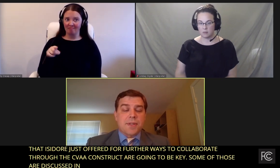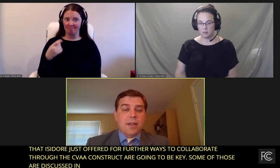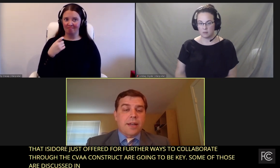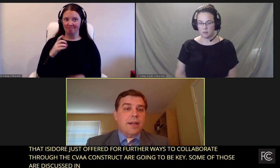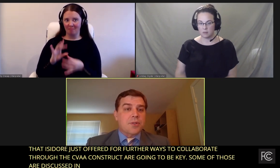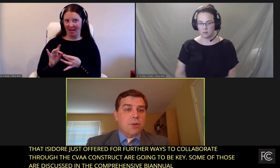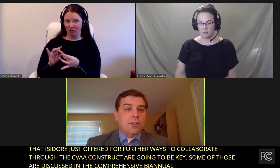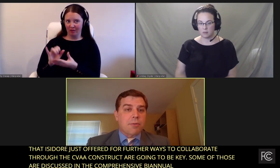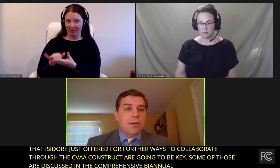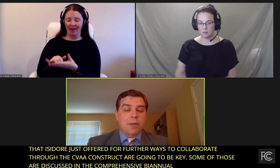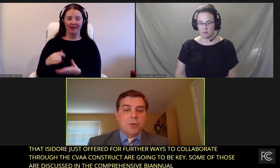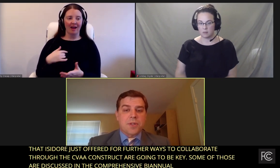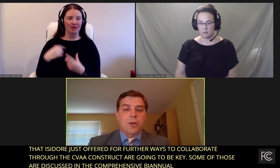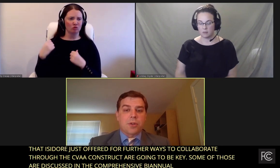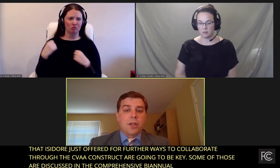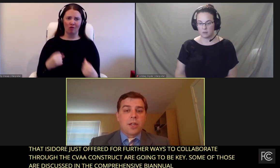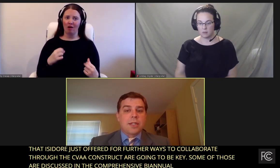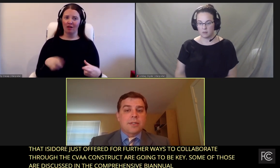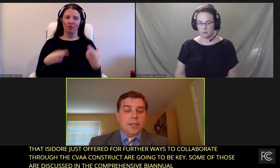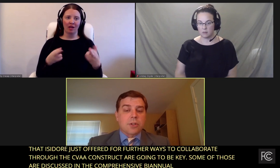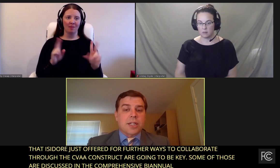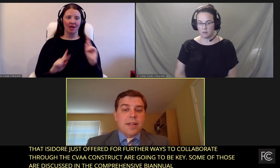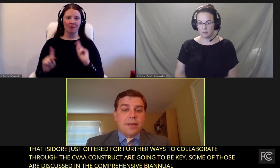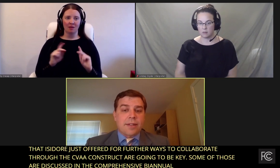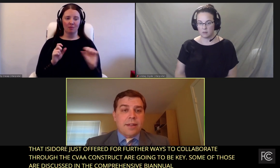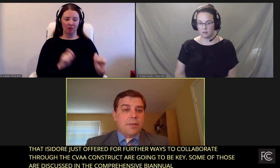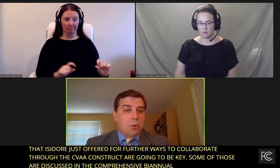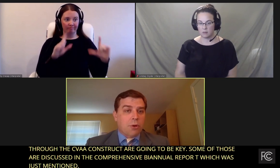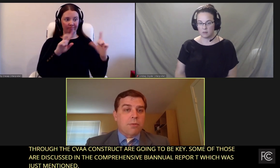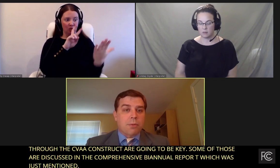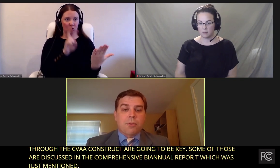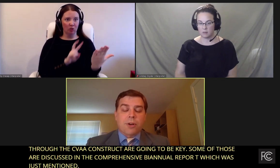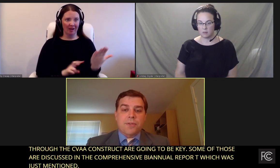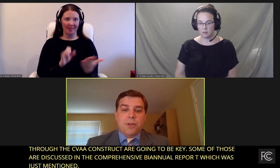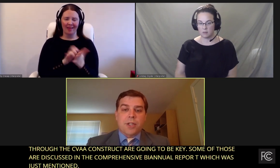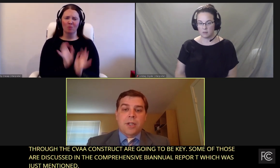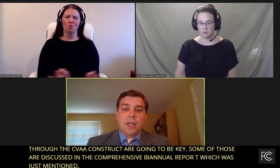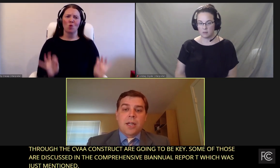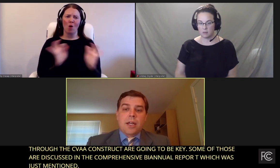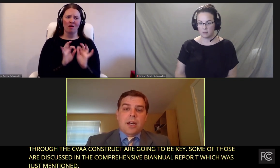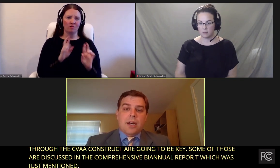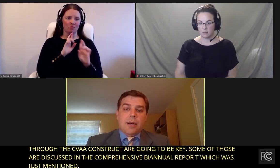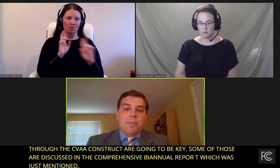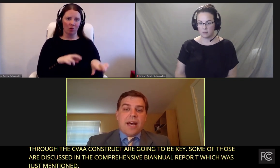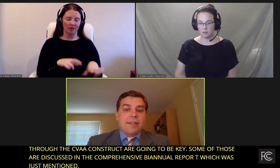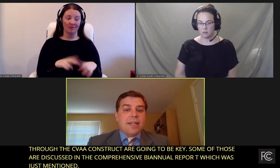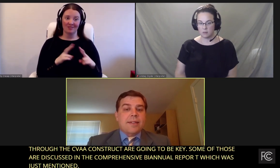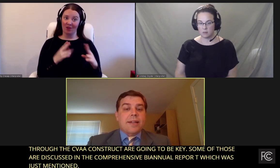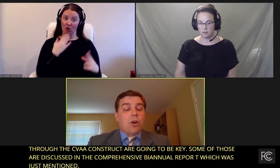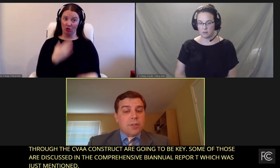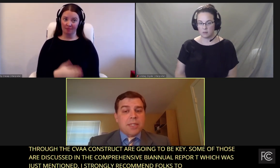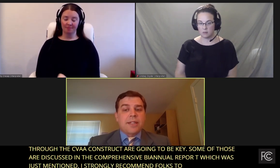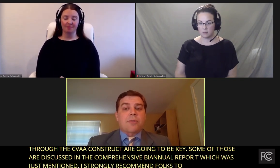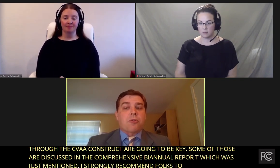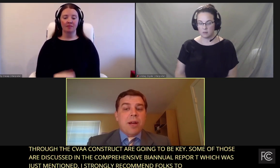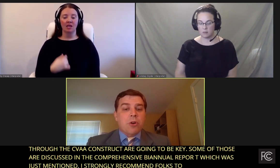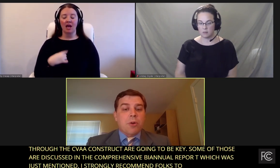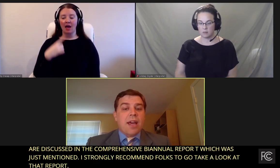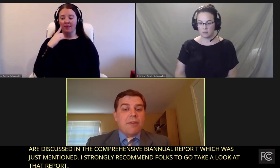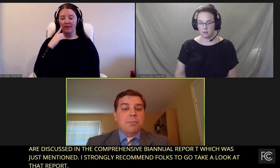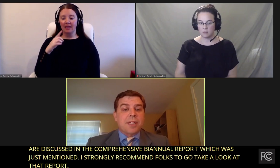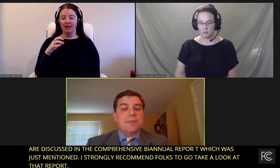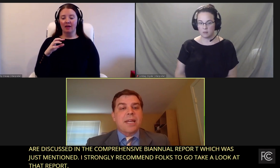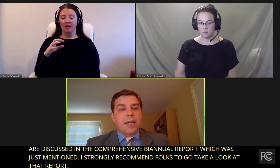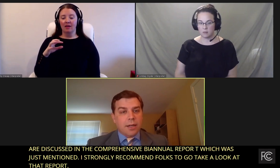which is, I strongly recommend folks to go and take a look at that important report. It's very good. It's think that ultimately the